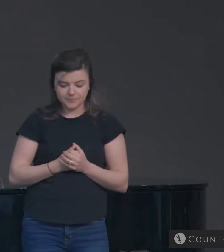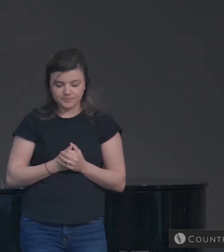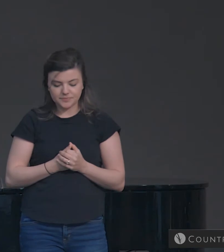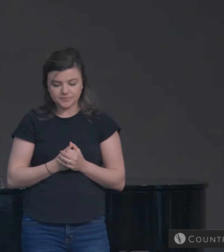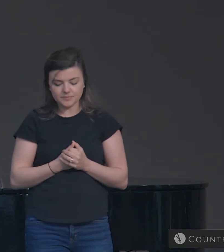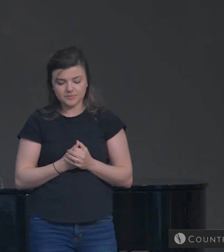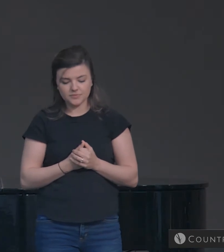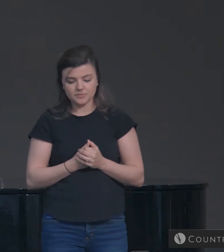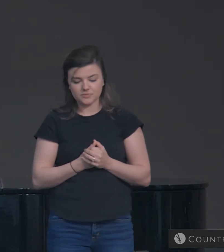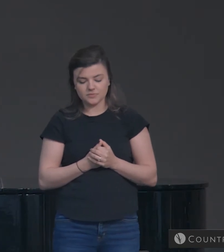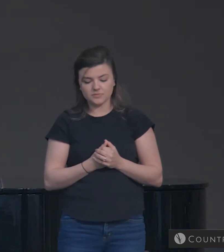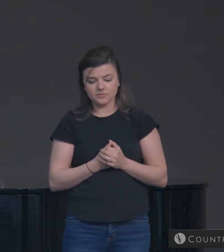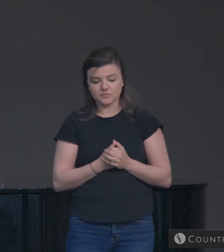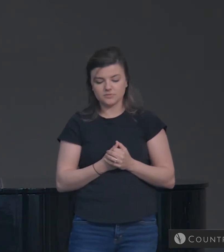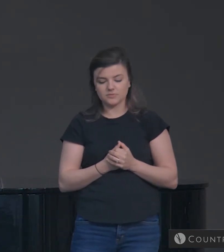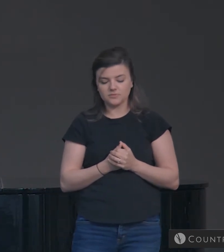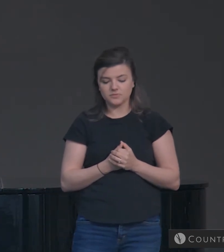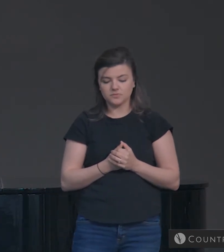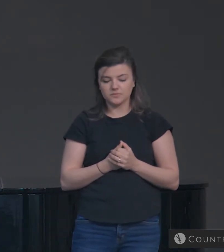of God.